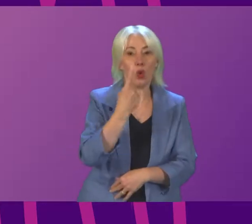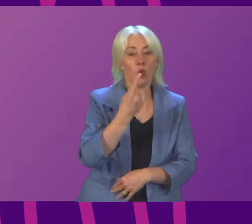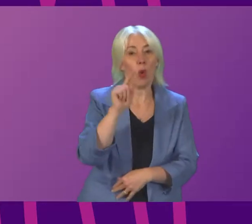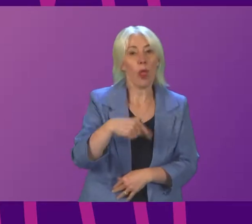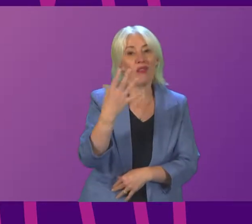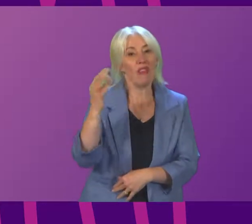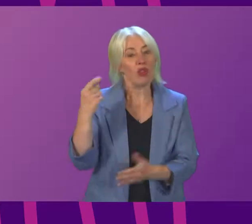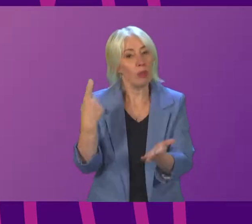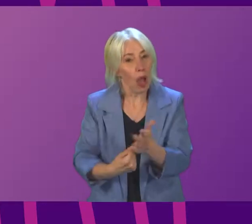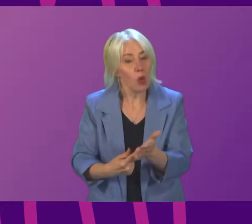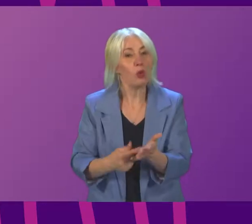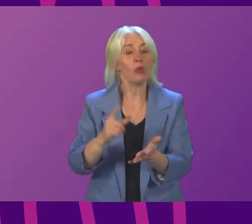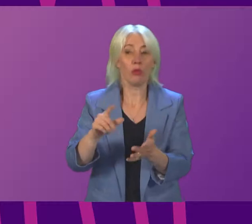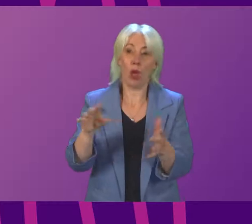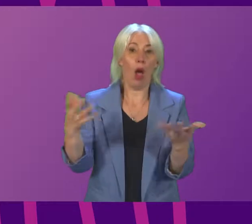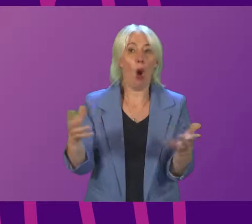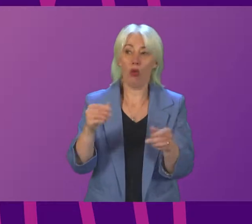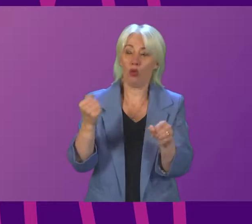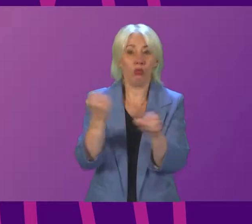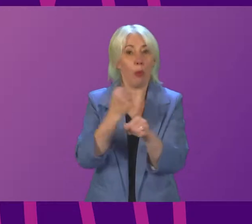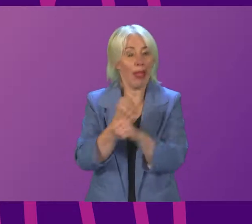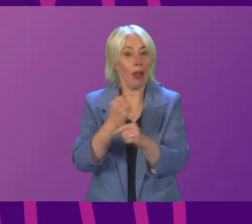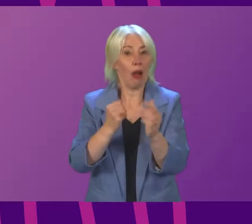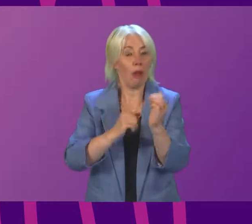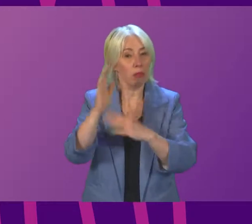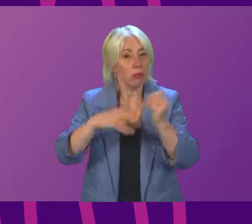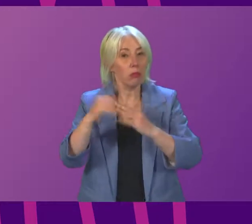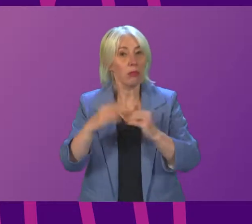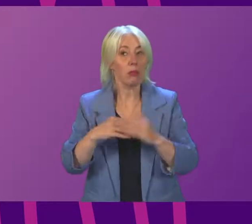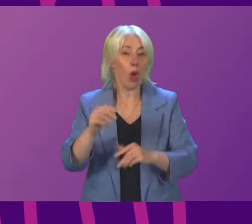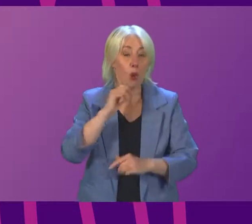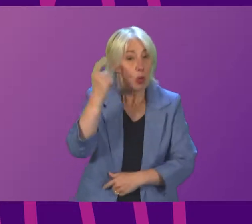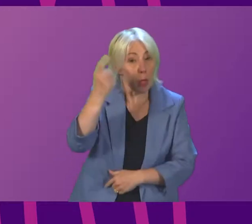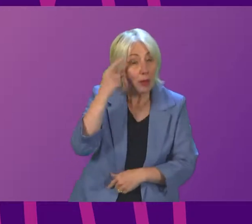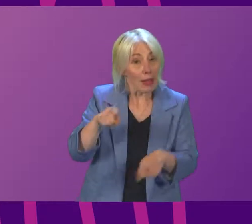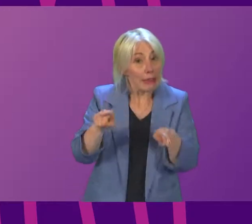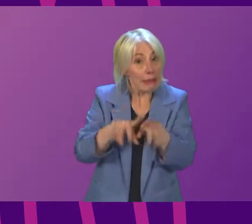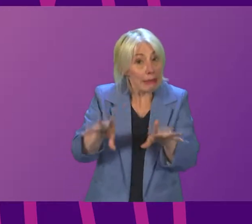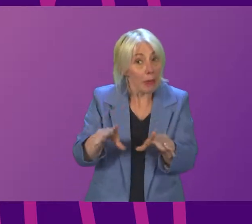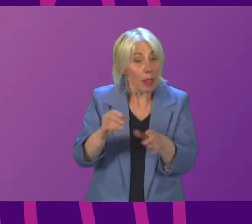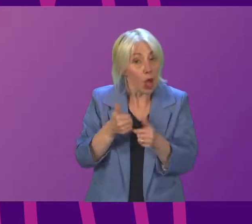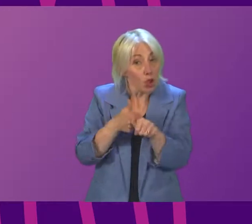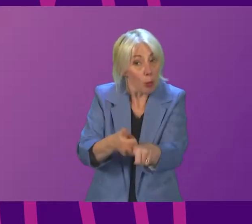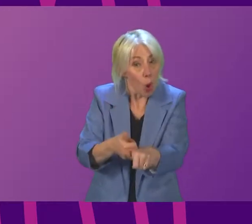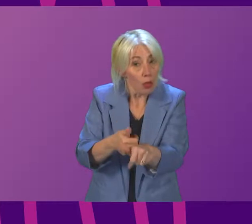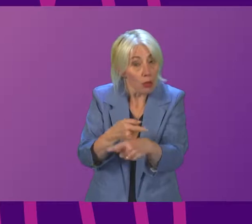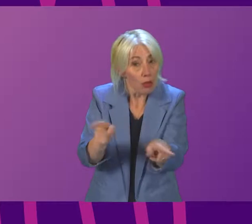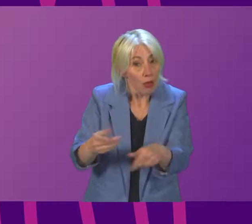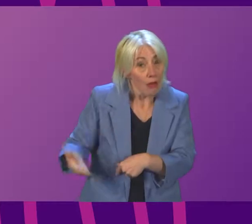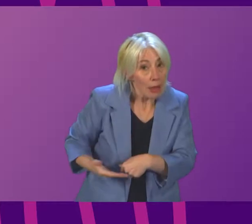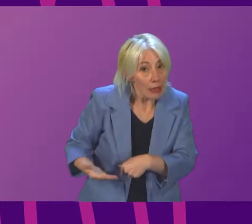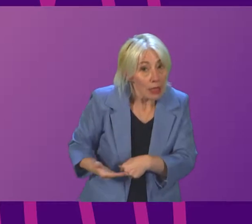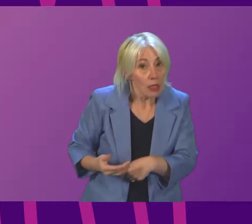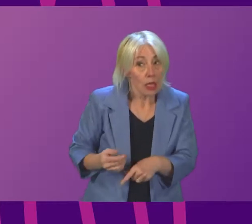as infrastructure repairs. So, will he consider similar support this time to the one he announced in the past for businesses and also